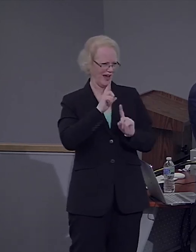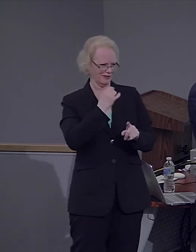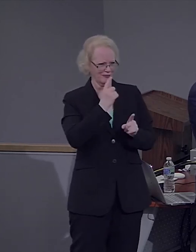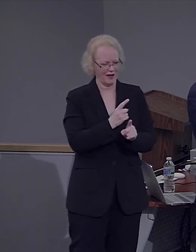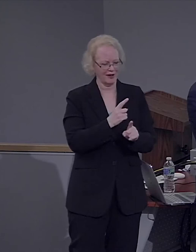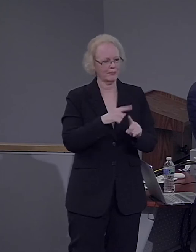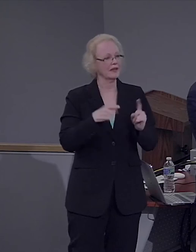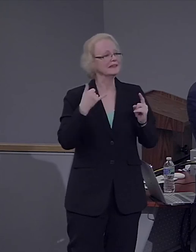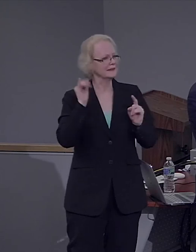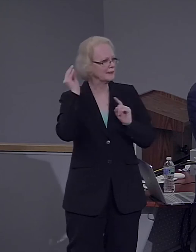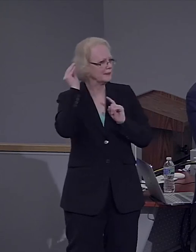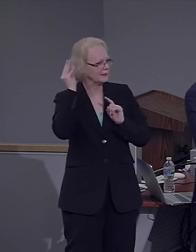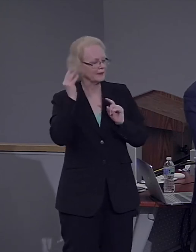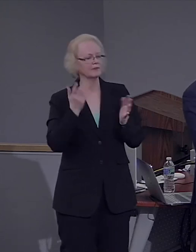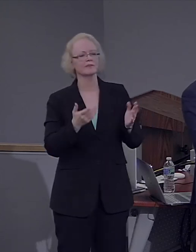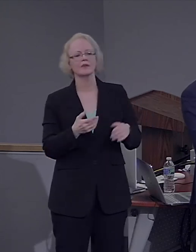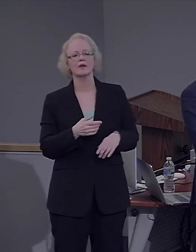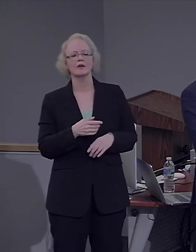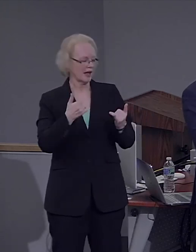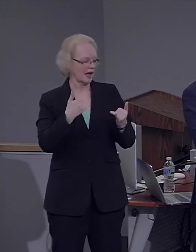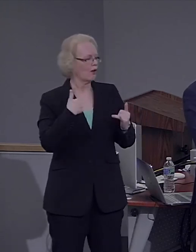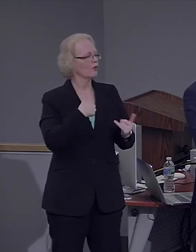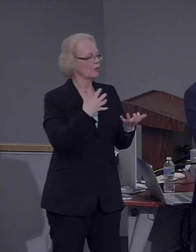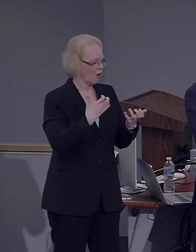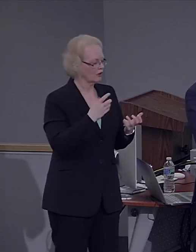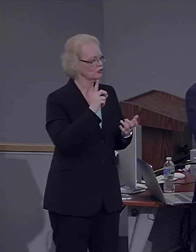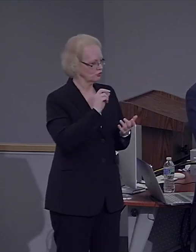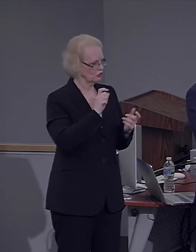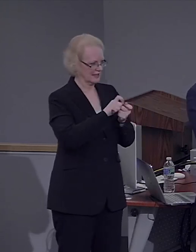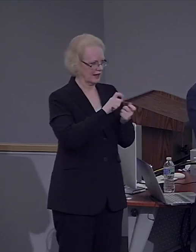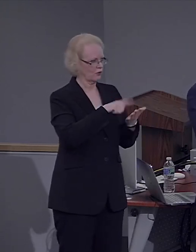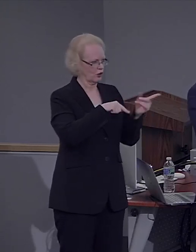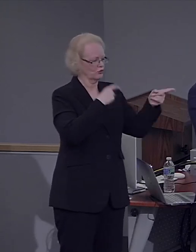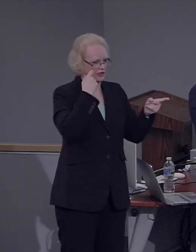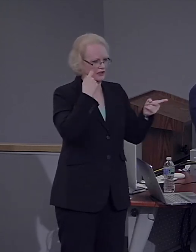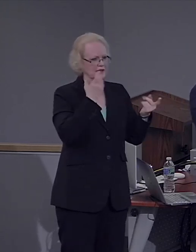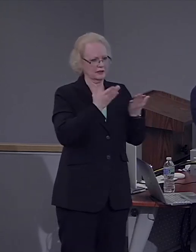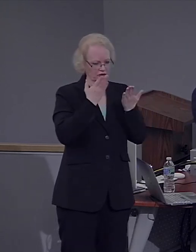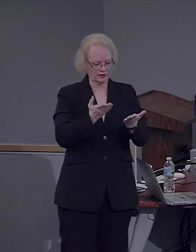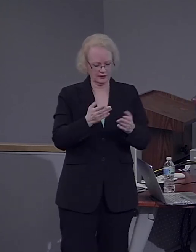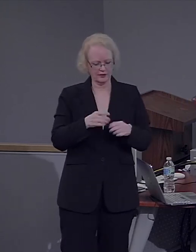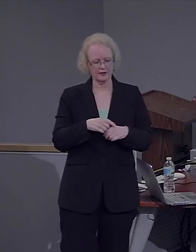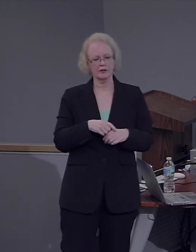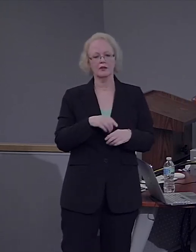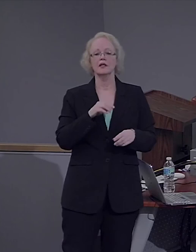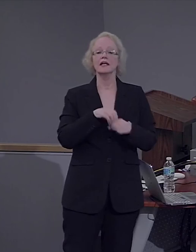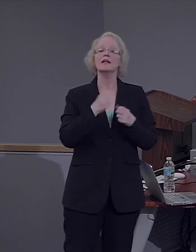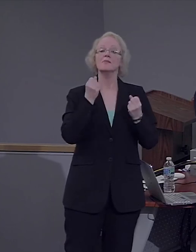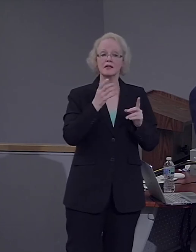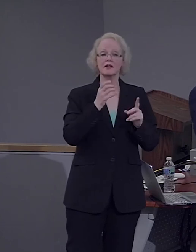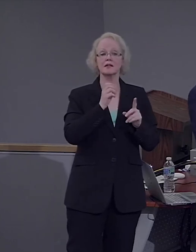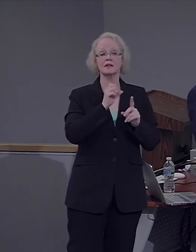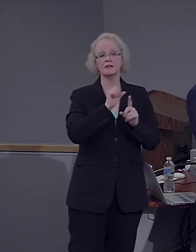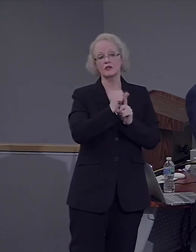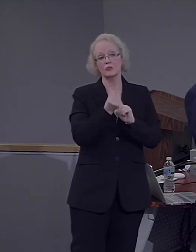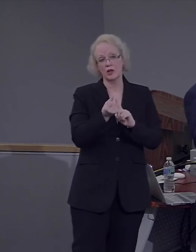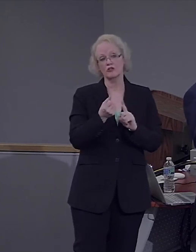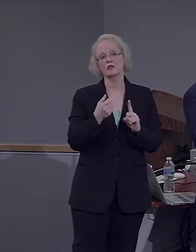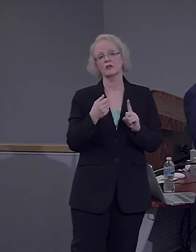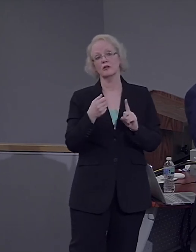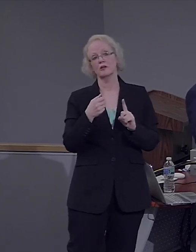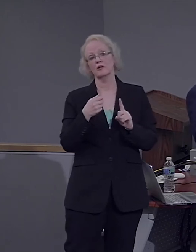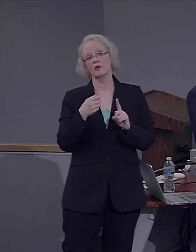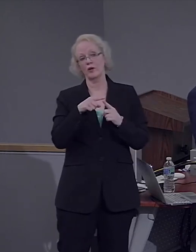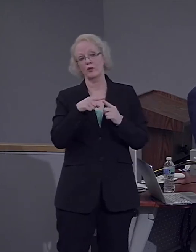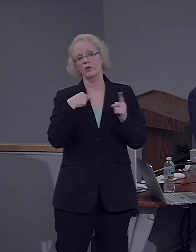studies. Now, we want to do exactly what you suggested. And I think, in many cases, we would expect back and forth between the